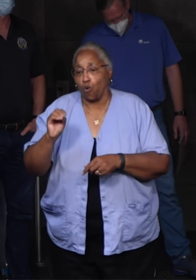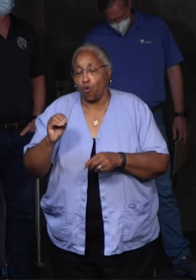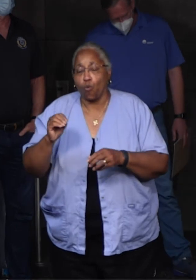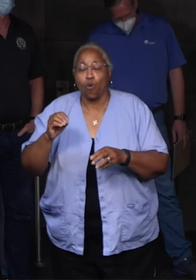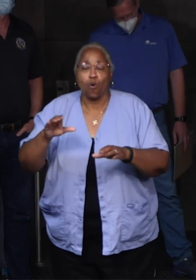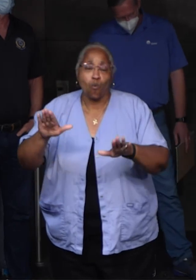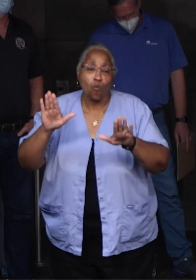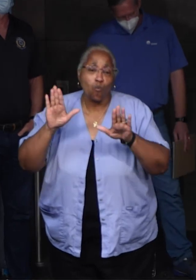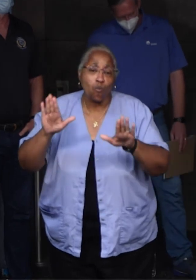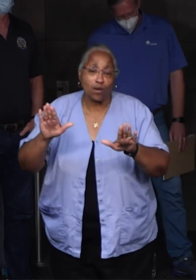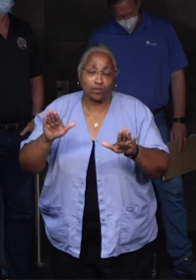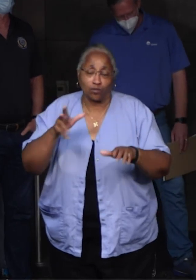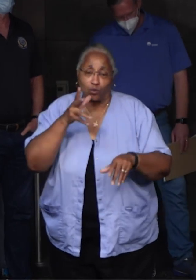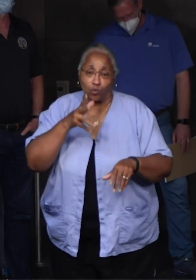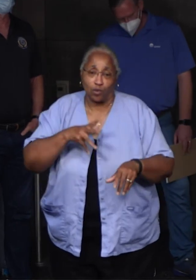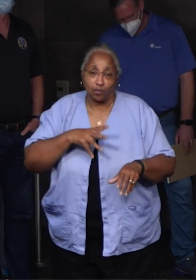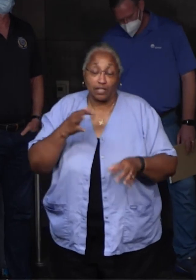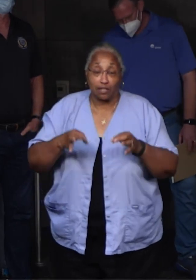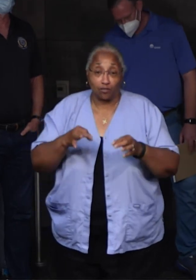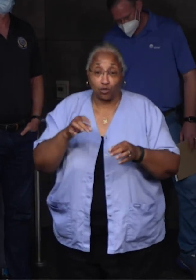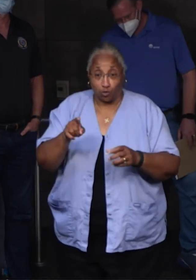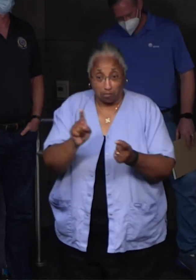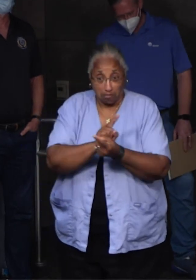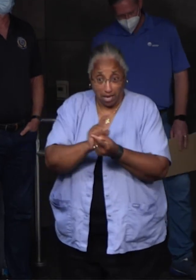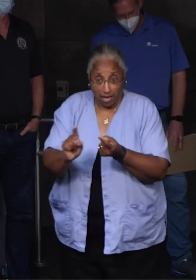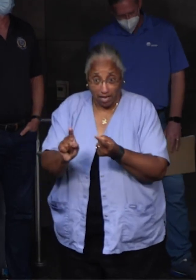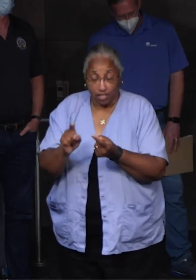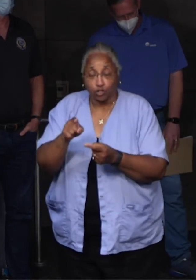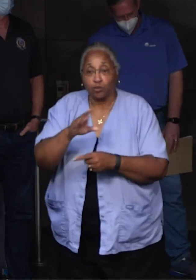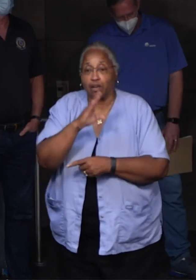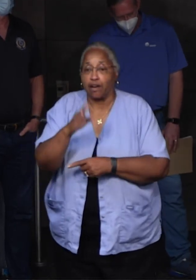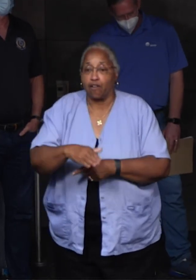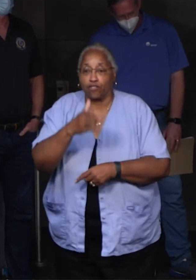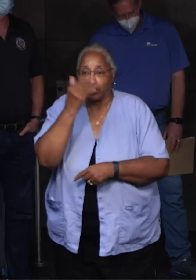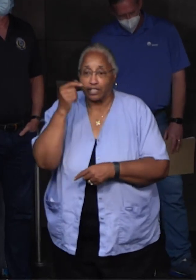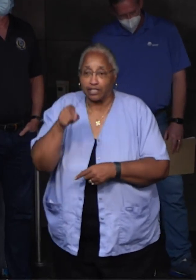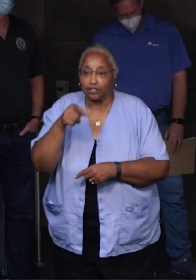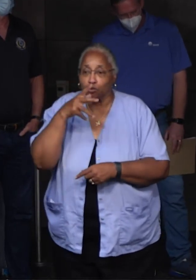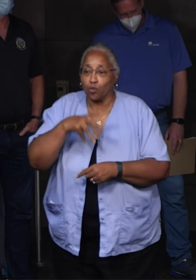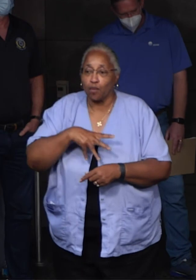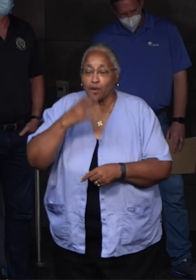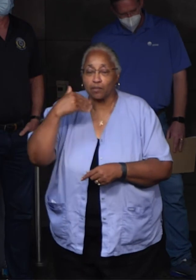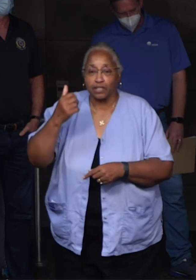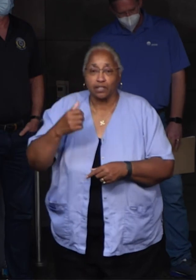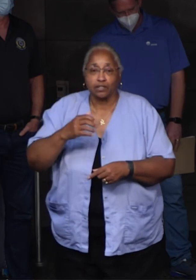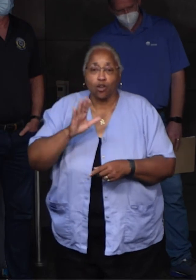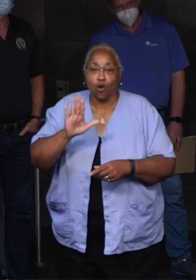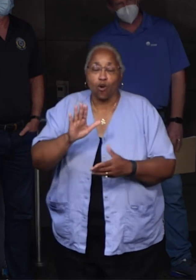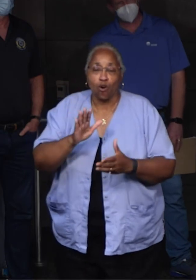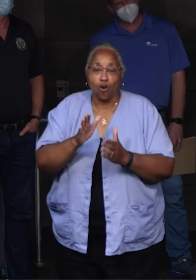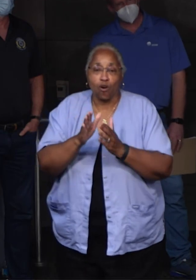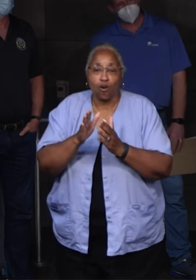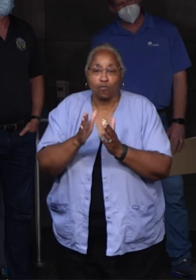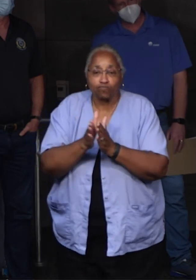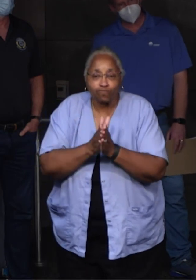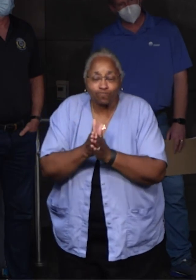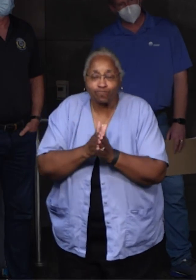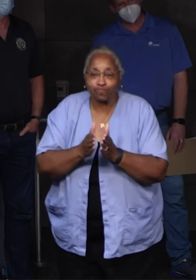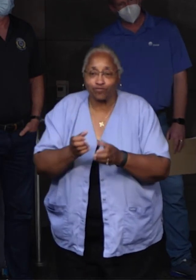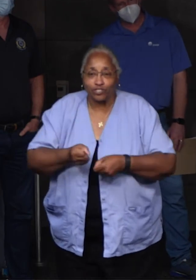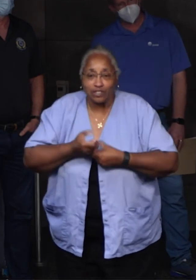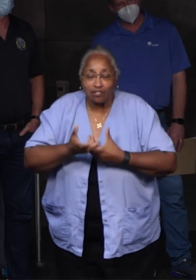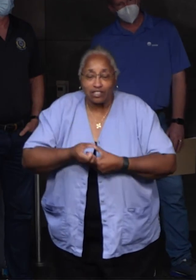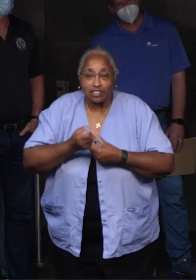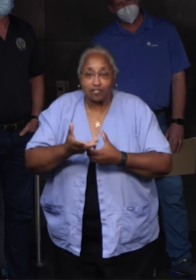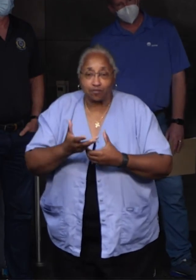she was someone whom you would never forget because she had such a giving spirit. And so the